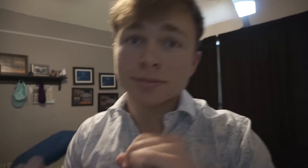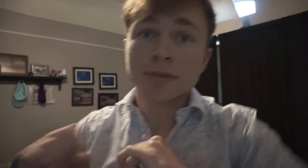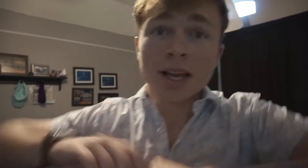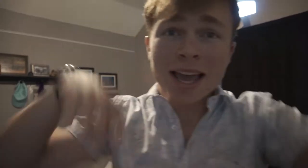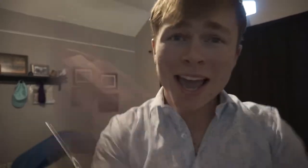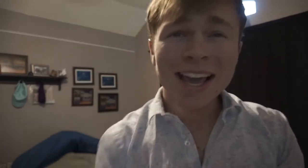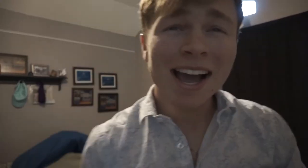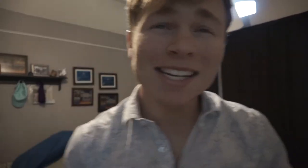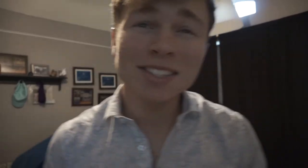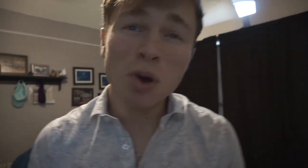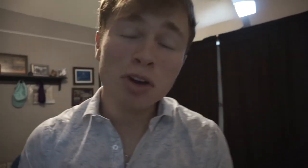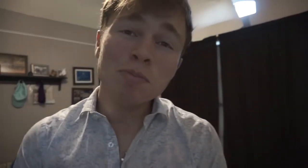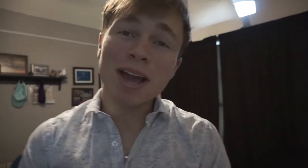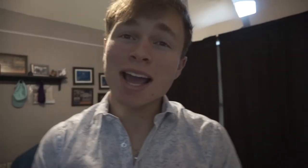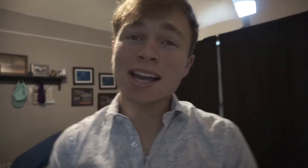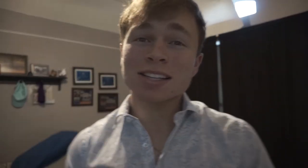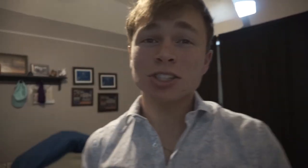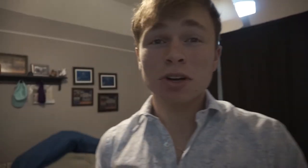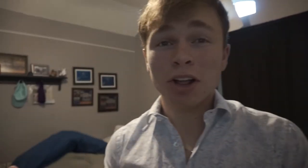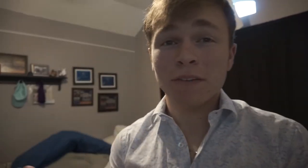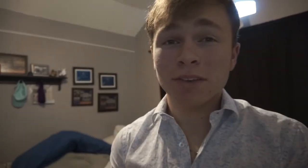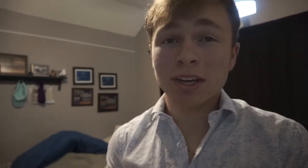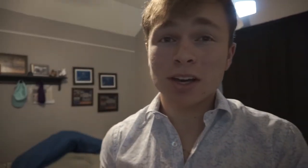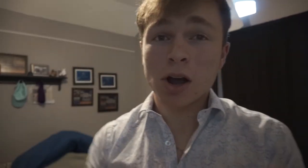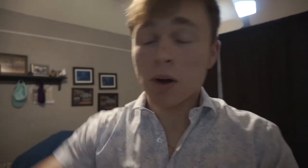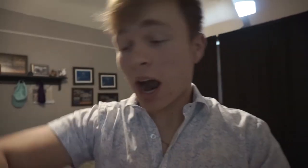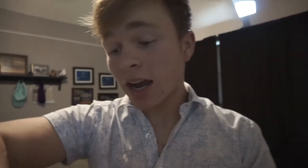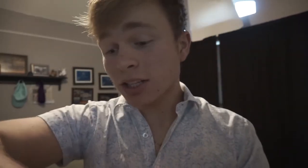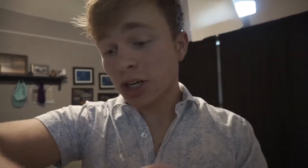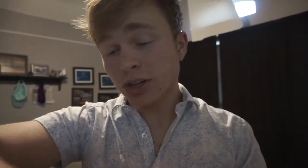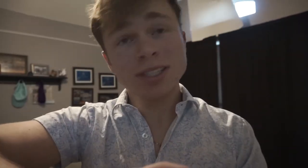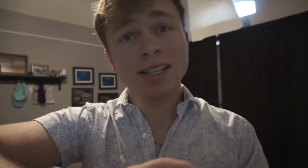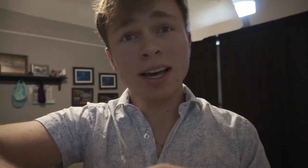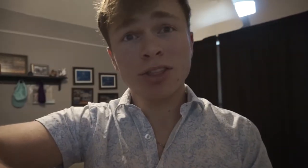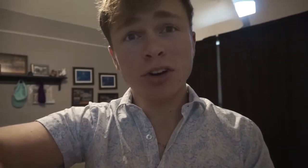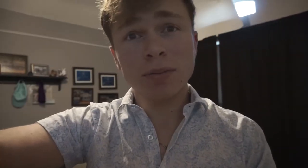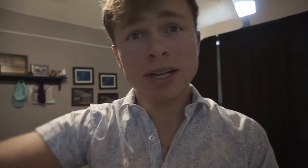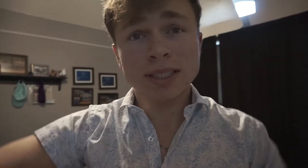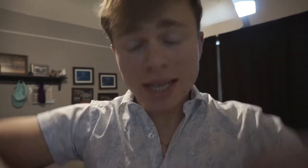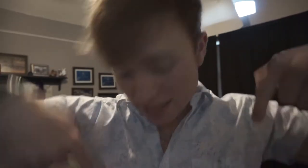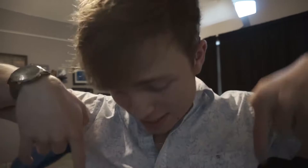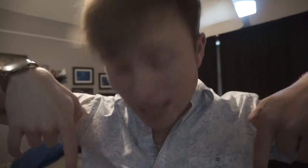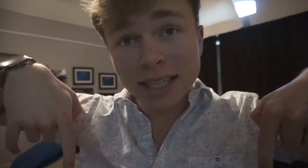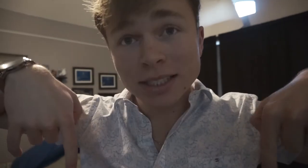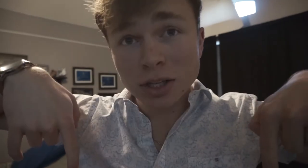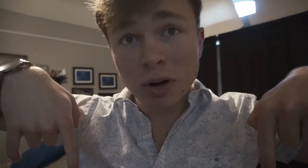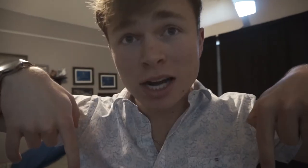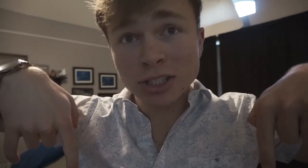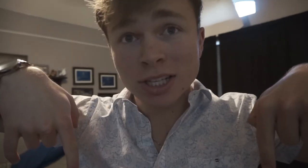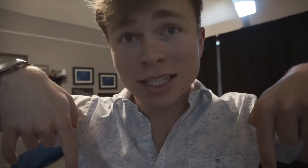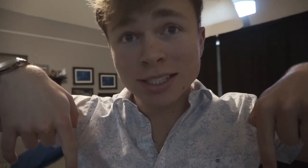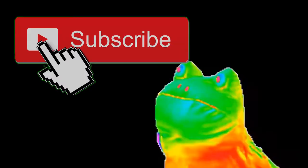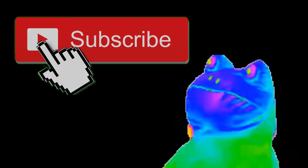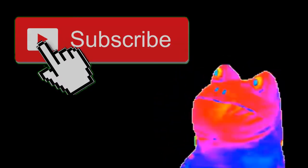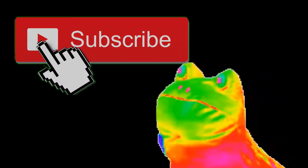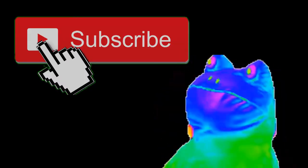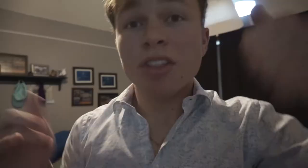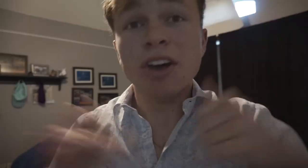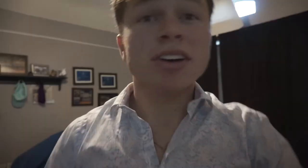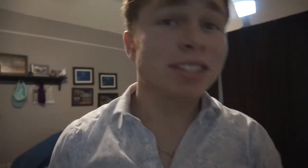Hey guys, welcome back to another video. I got chosen like 30 minutes and that is the garage that's there. It's